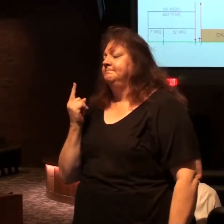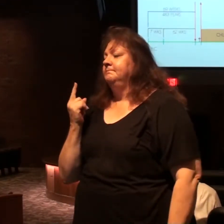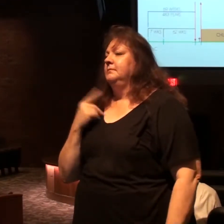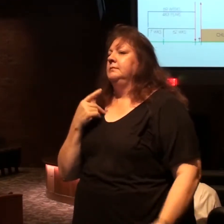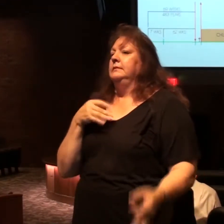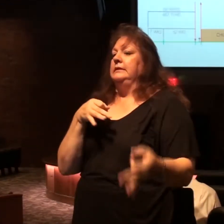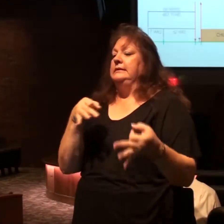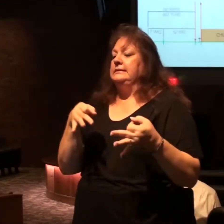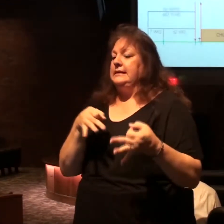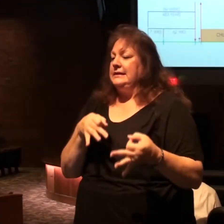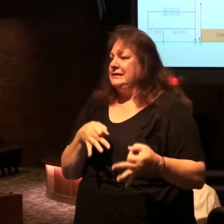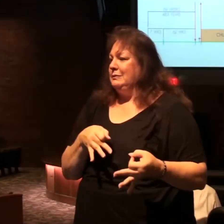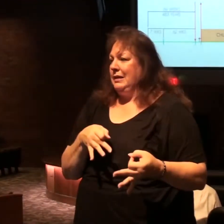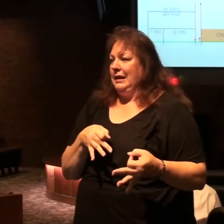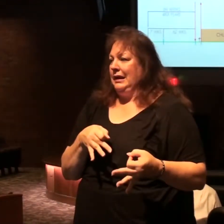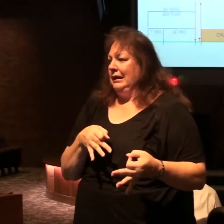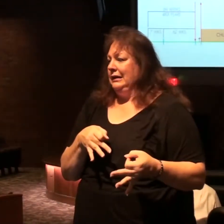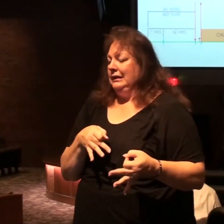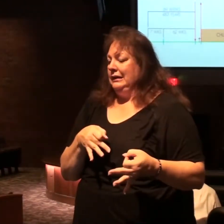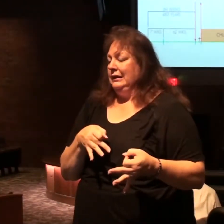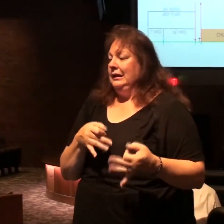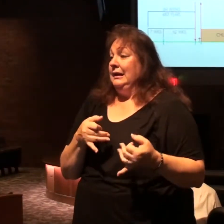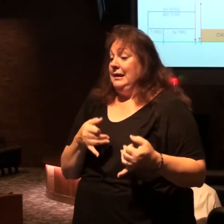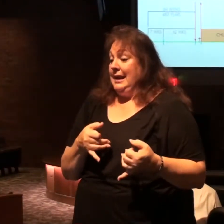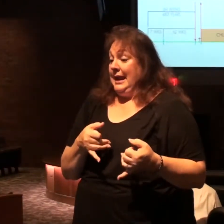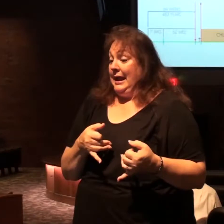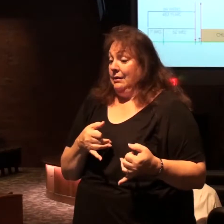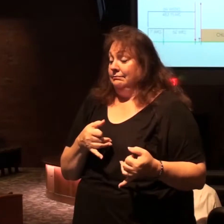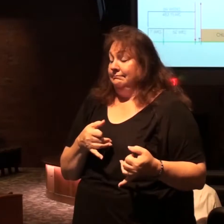explaining what has not been explained before